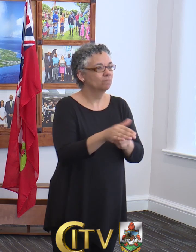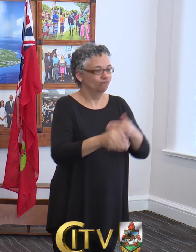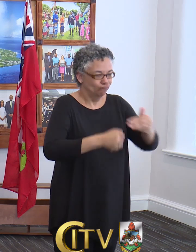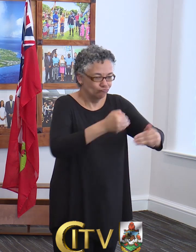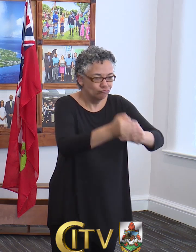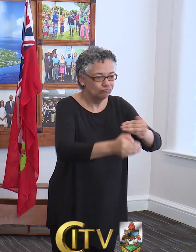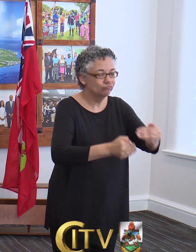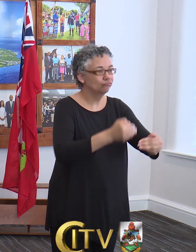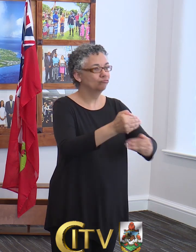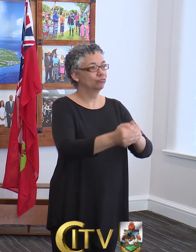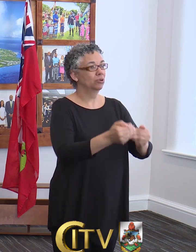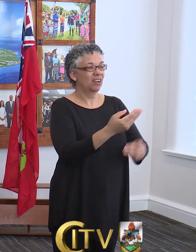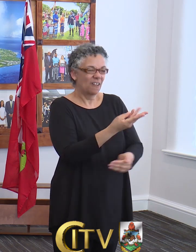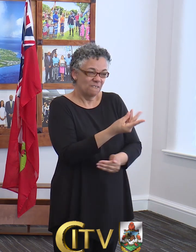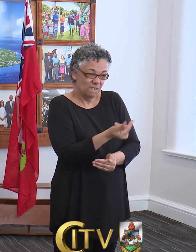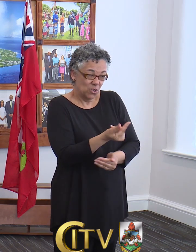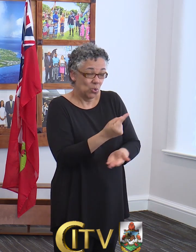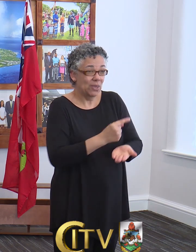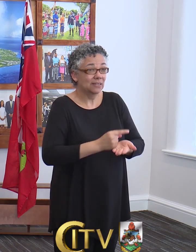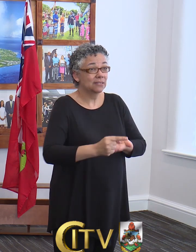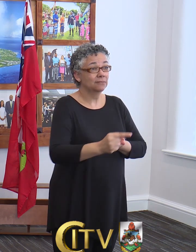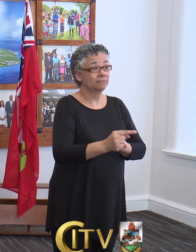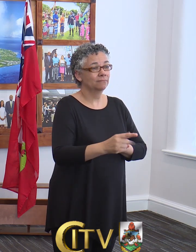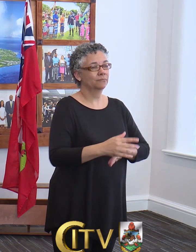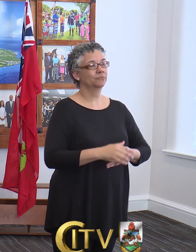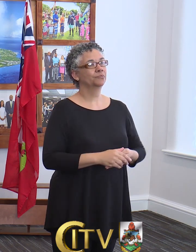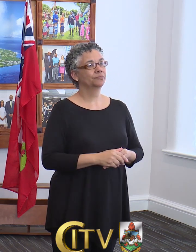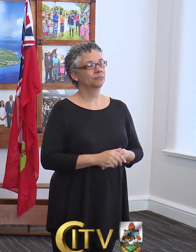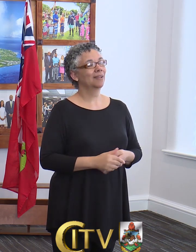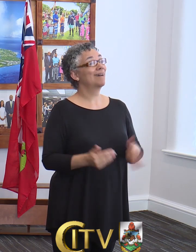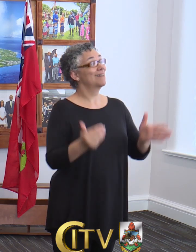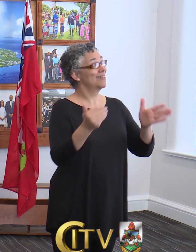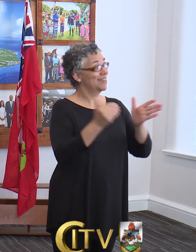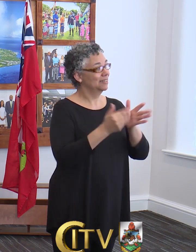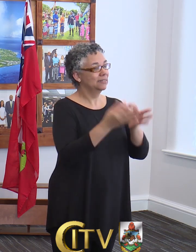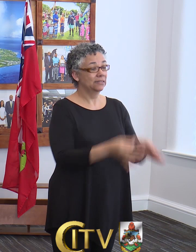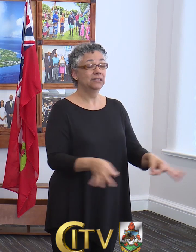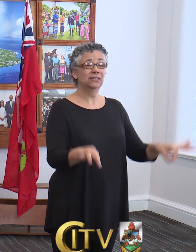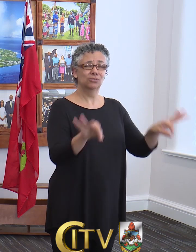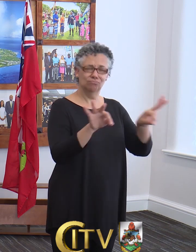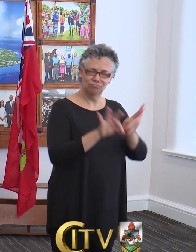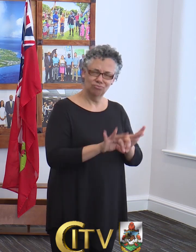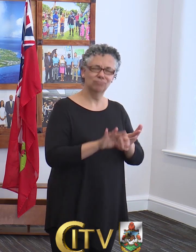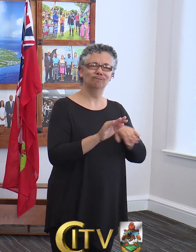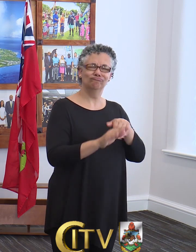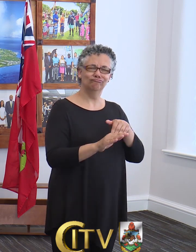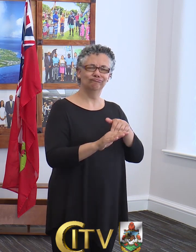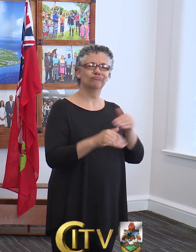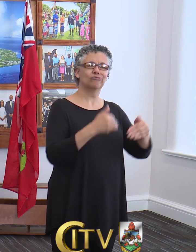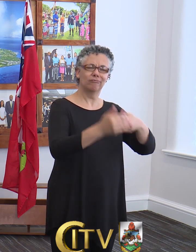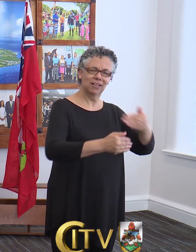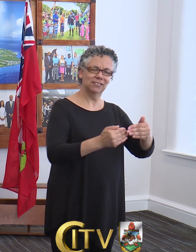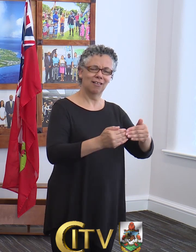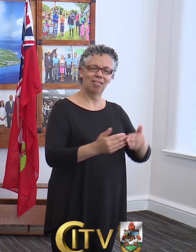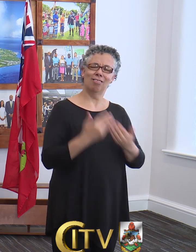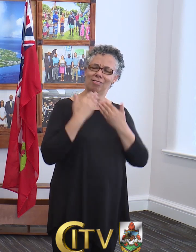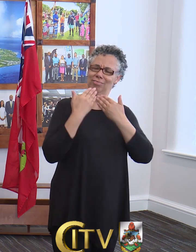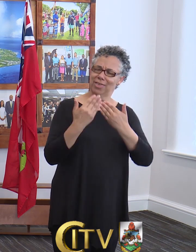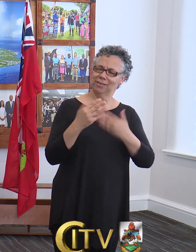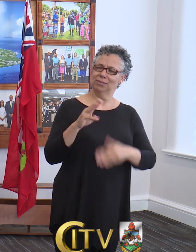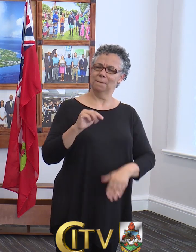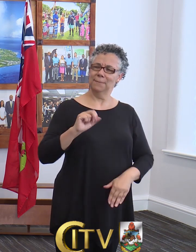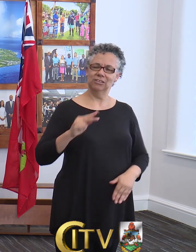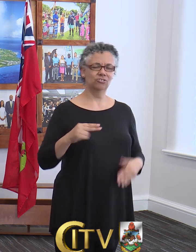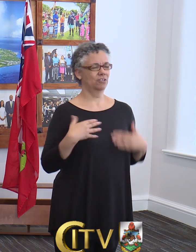over the next few weeks. Again, this is a significant step. I'd like to thank the Minister of Health and her team